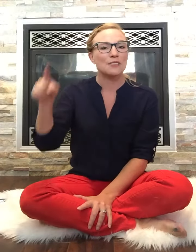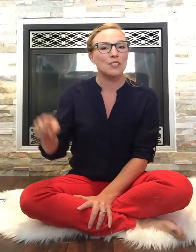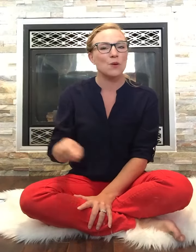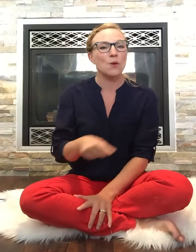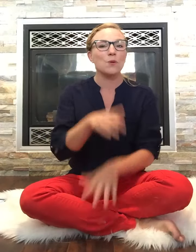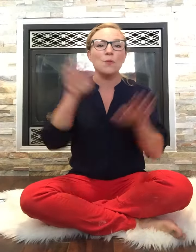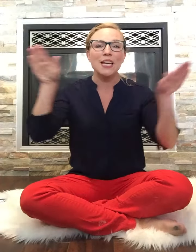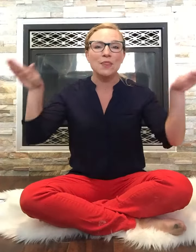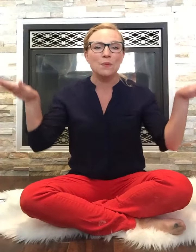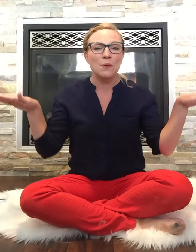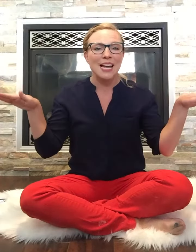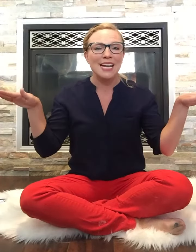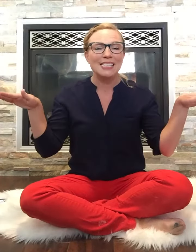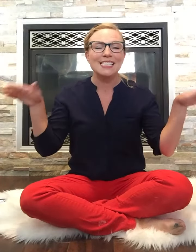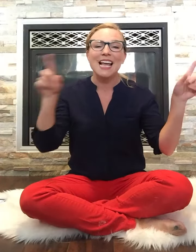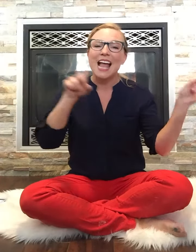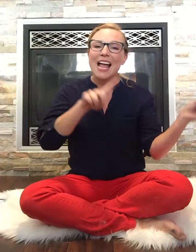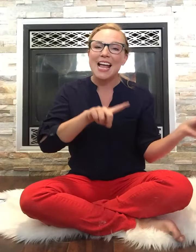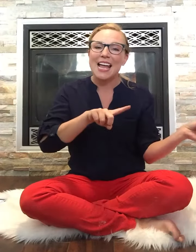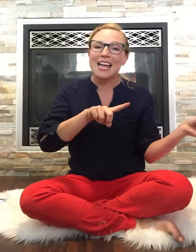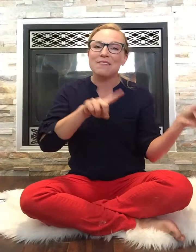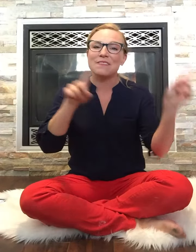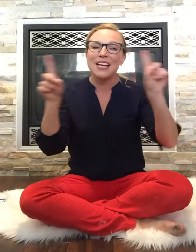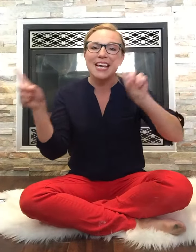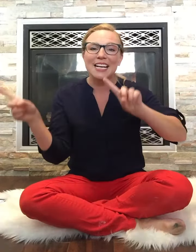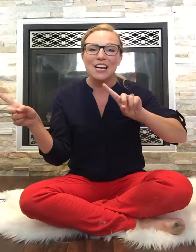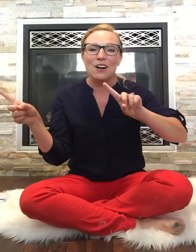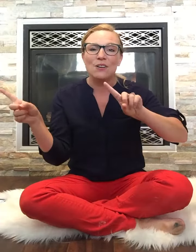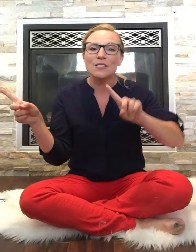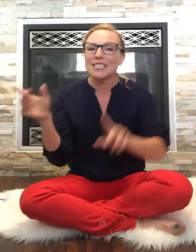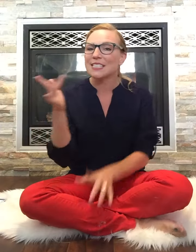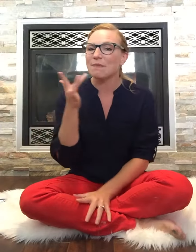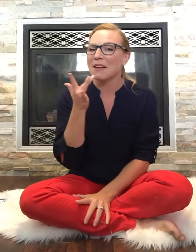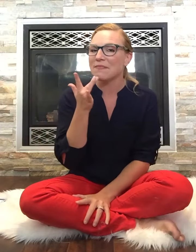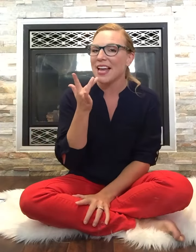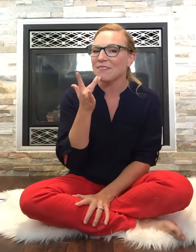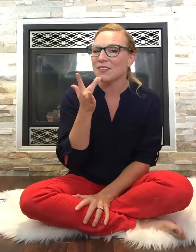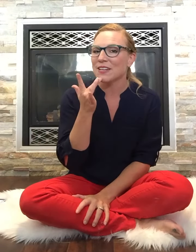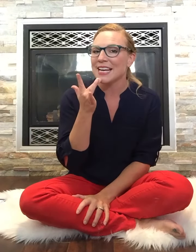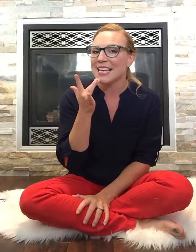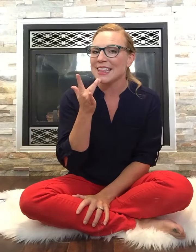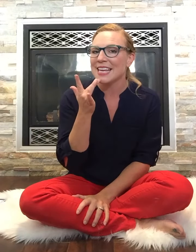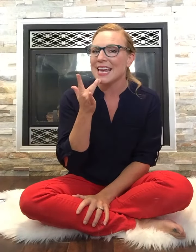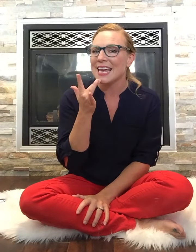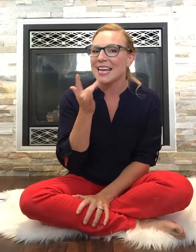or with the wings if it goes it's my favorite thing